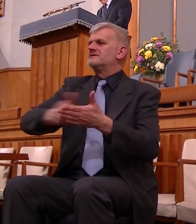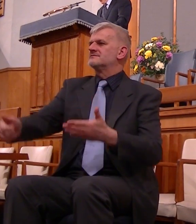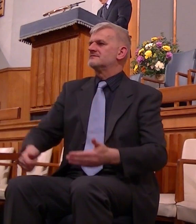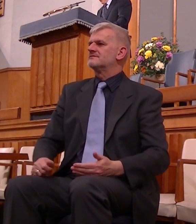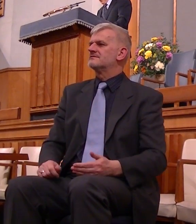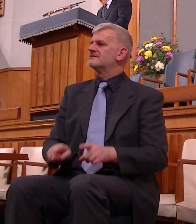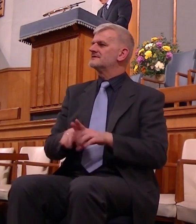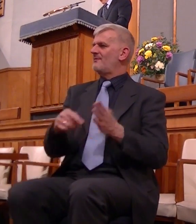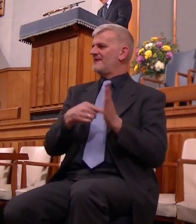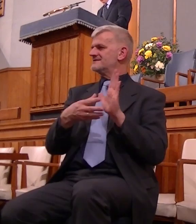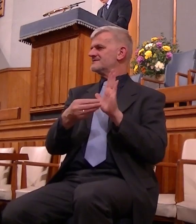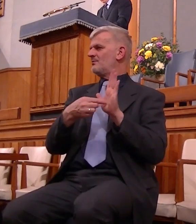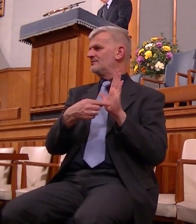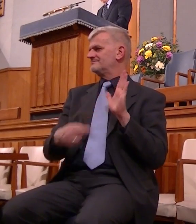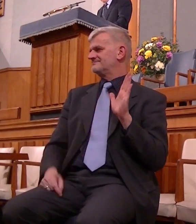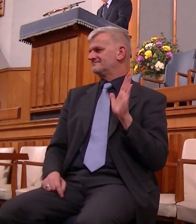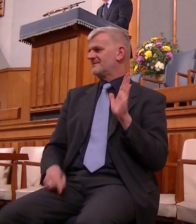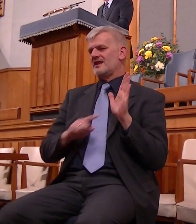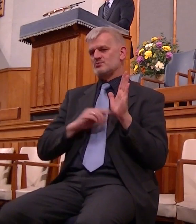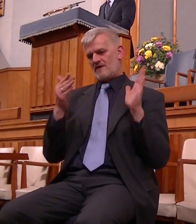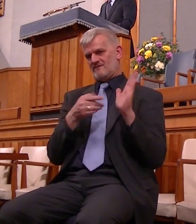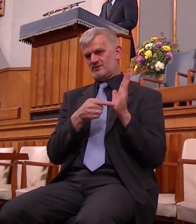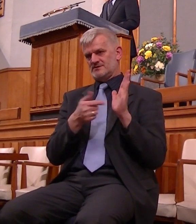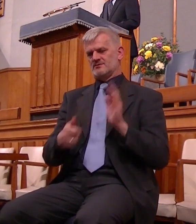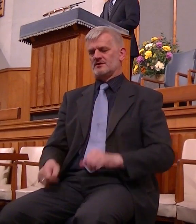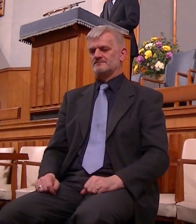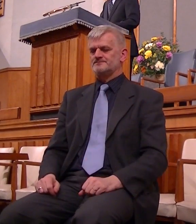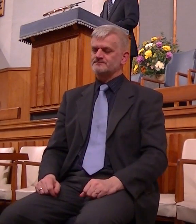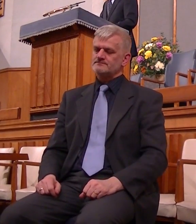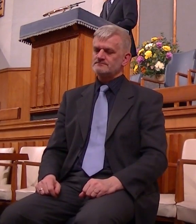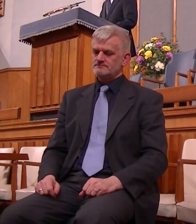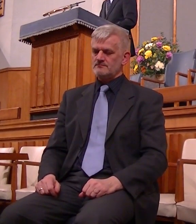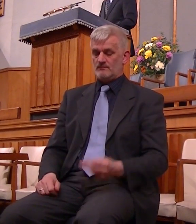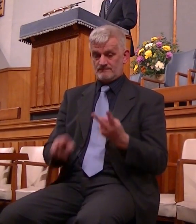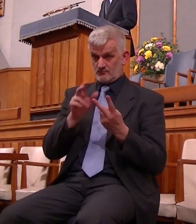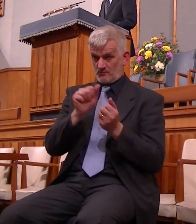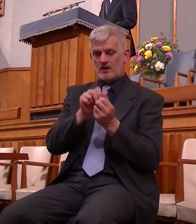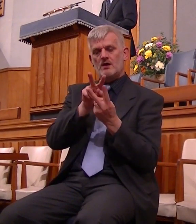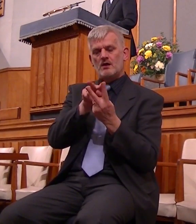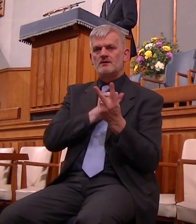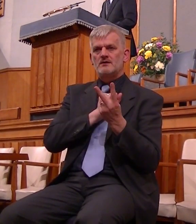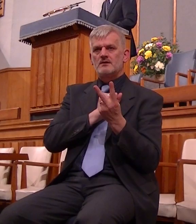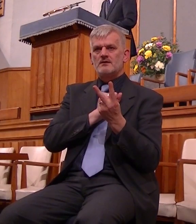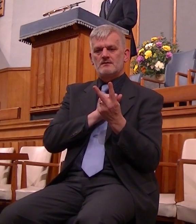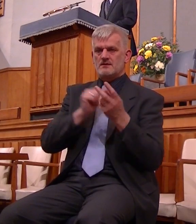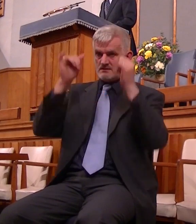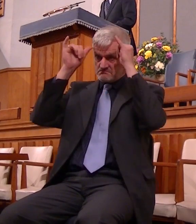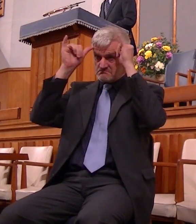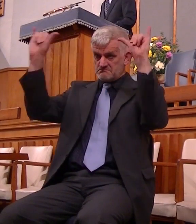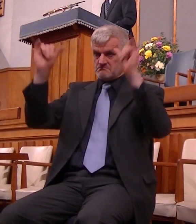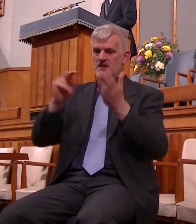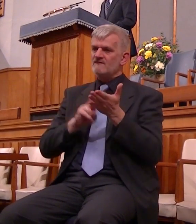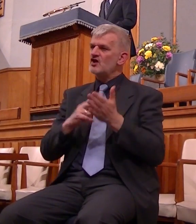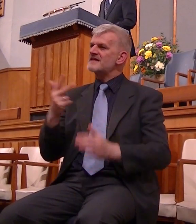so we have to look at it first of all then the book look at verse 18 I have surely